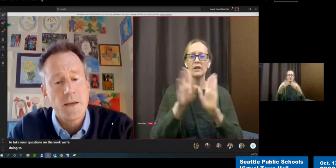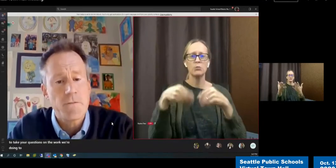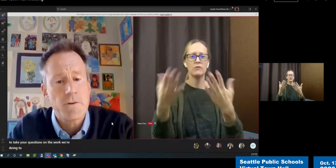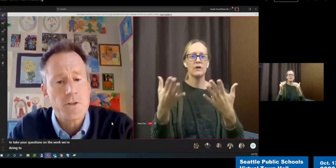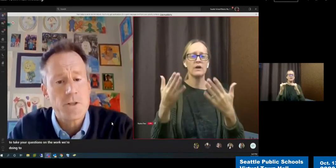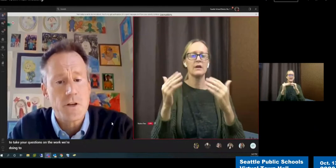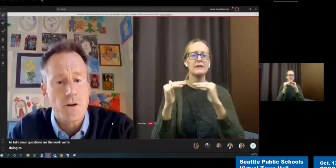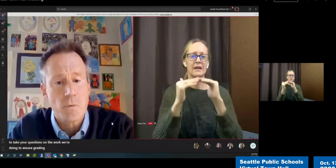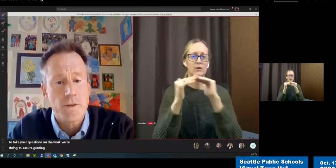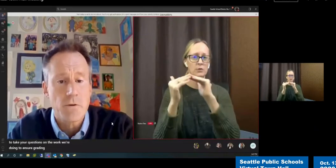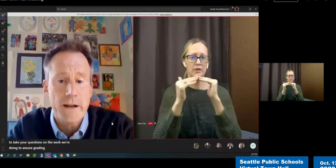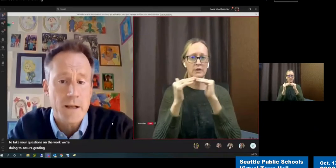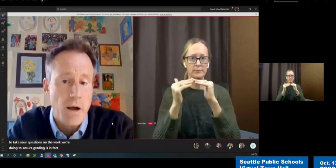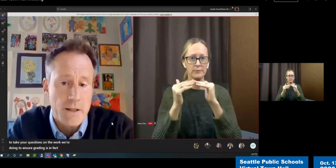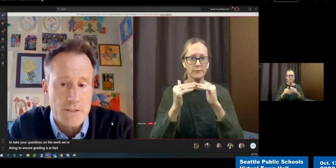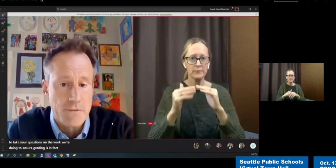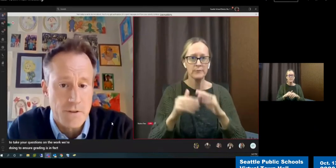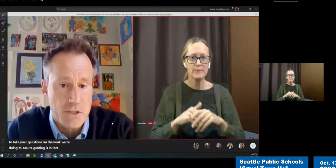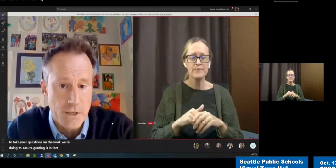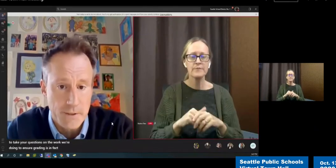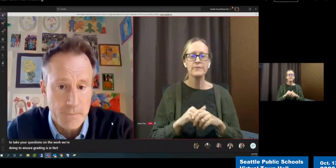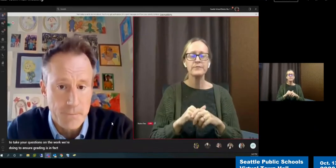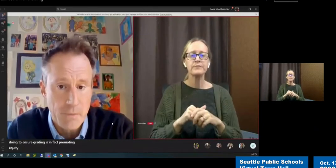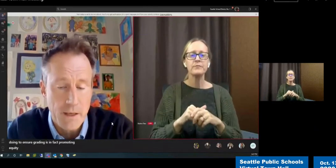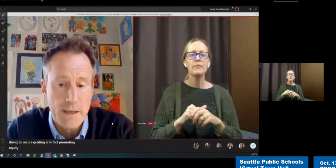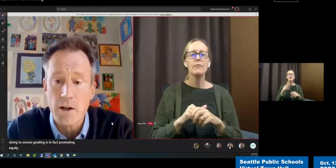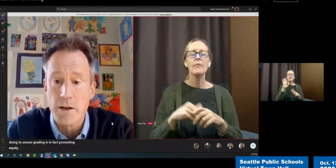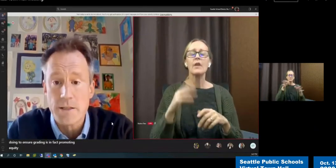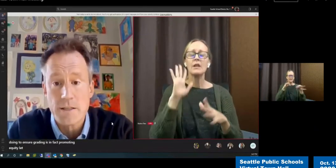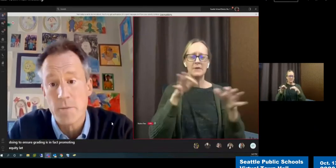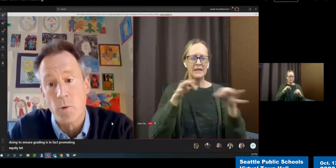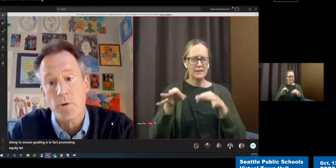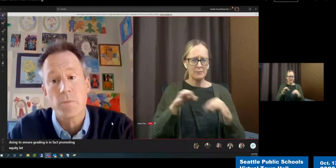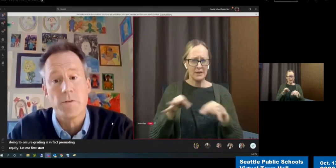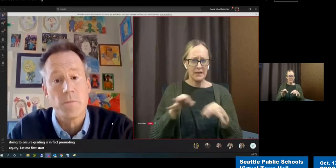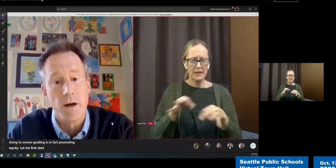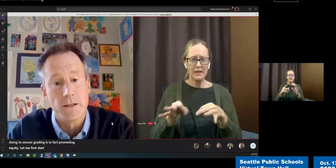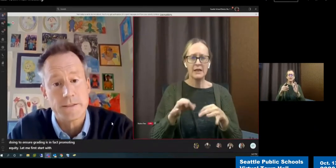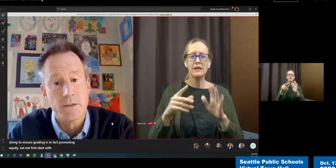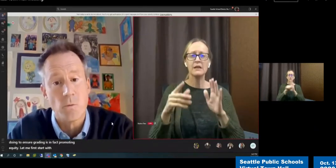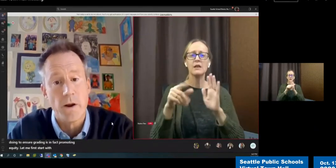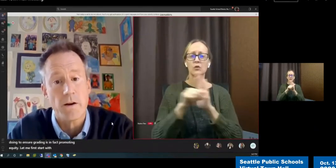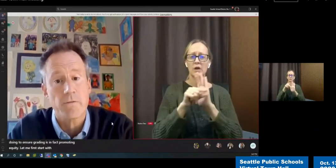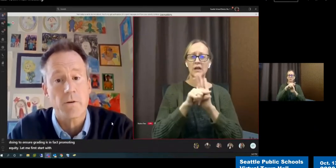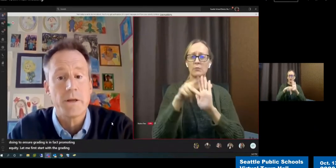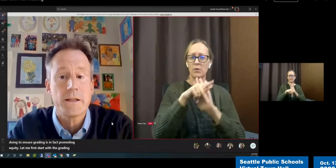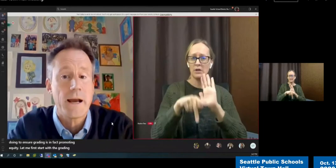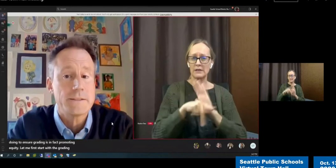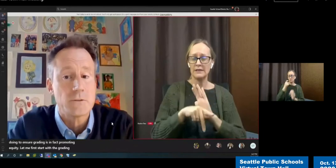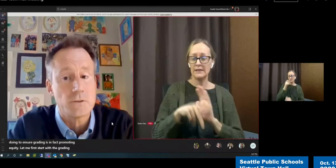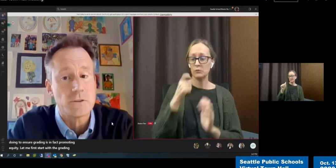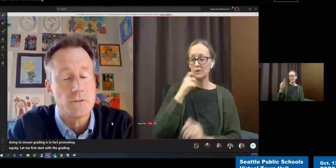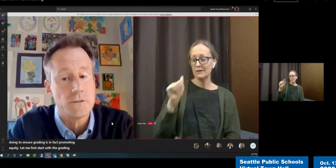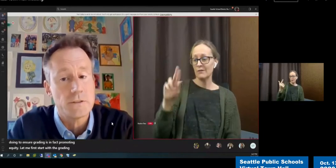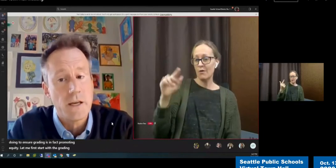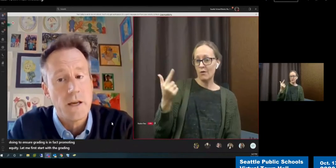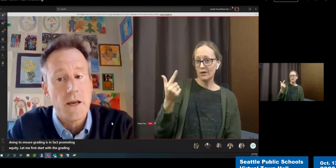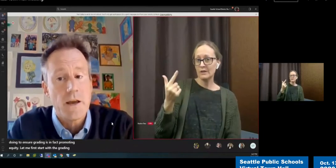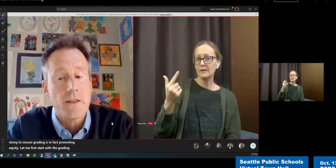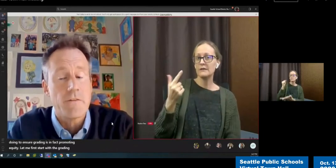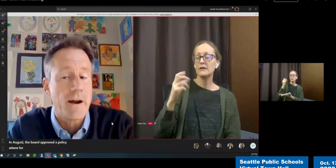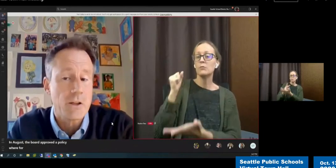Let me first start with the grading policy for this year. In August, the Board approved a policy where, for middle and high school students,